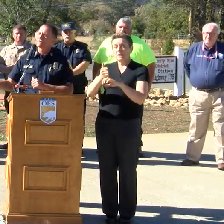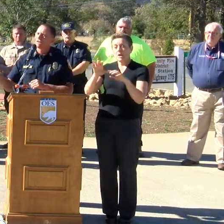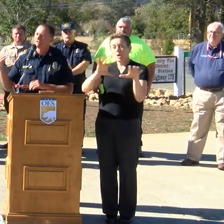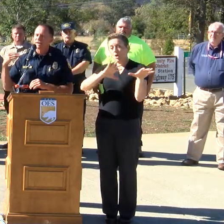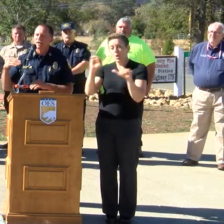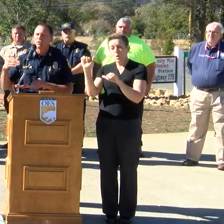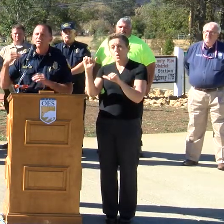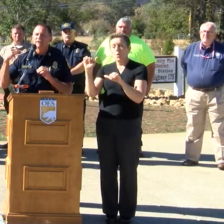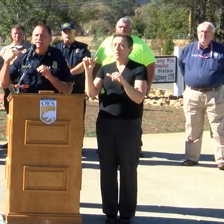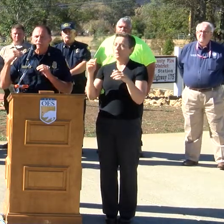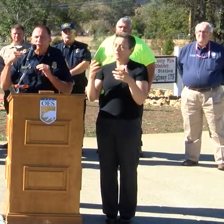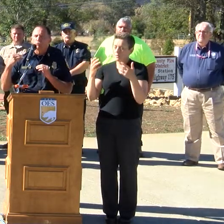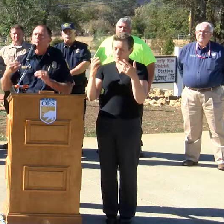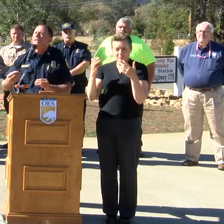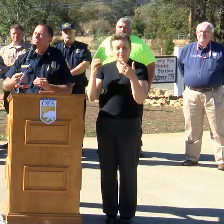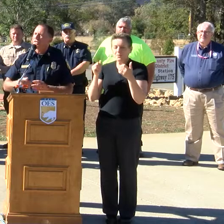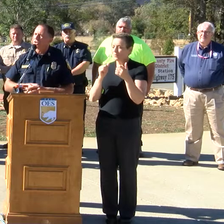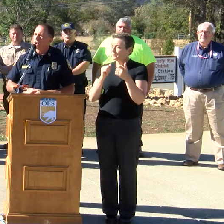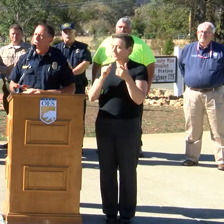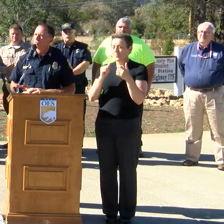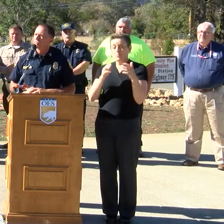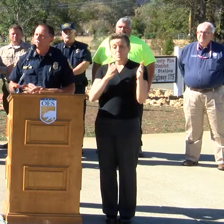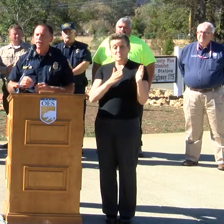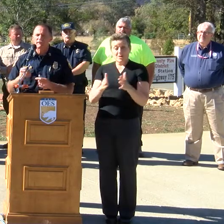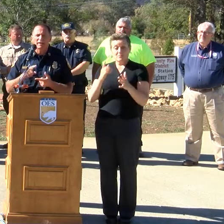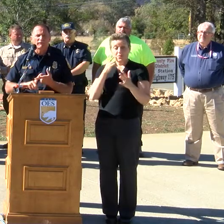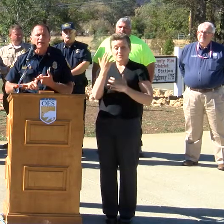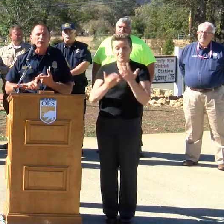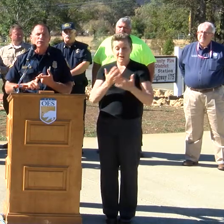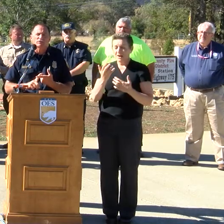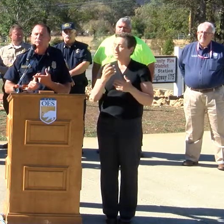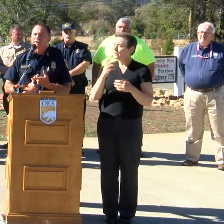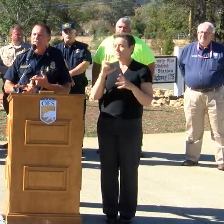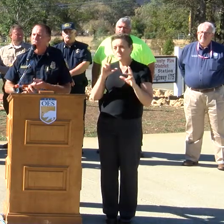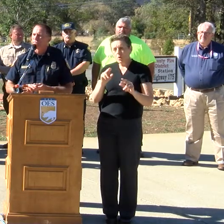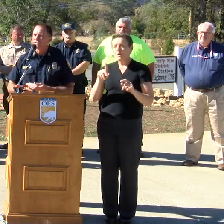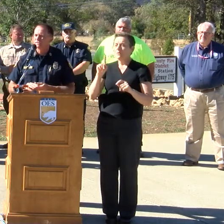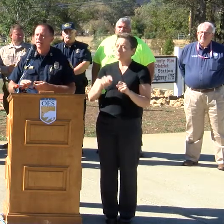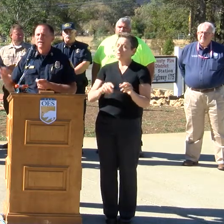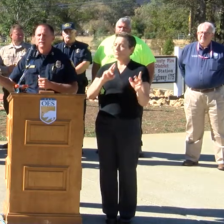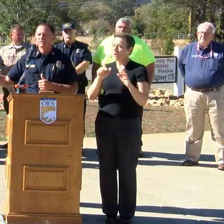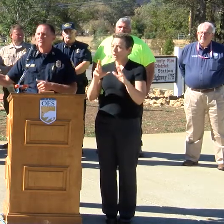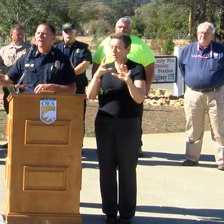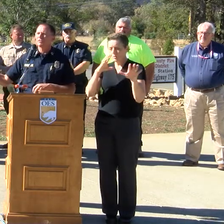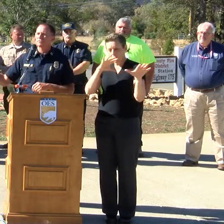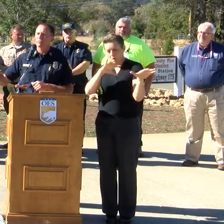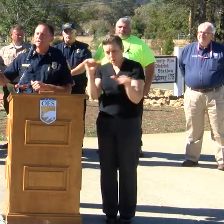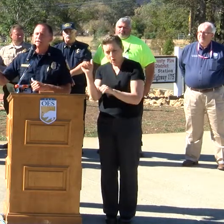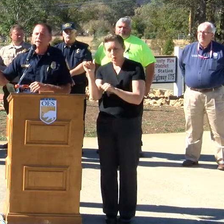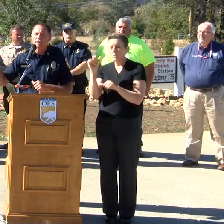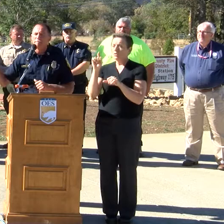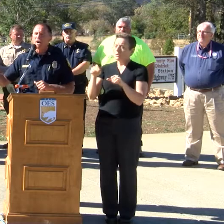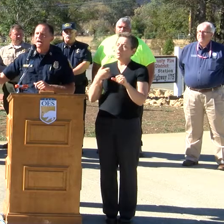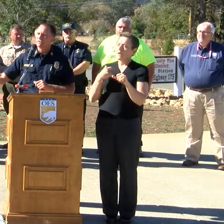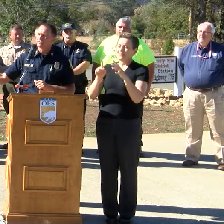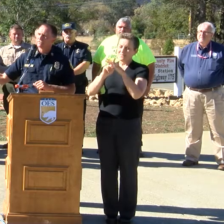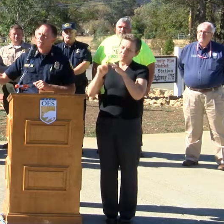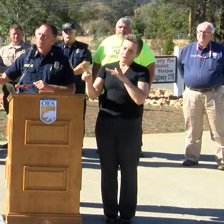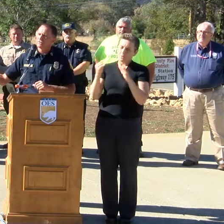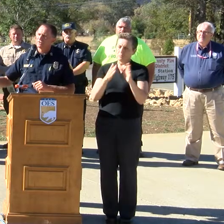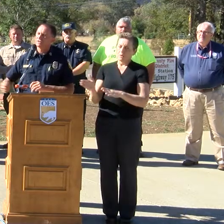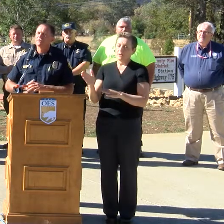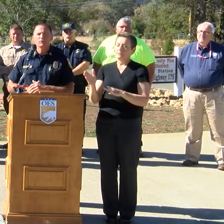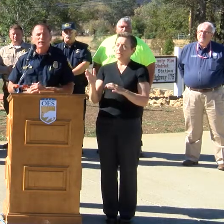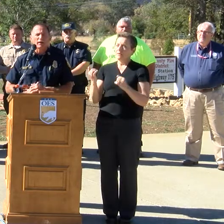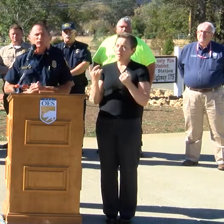for fire now. It's now being ready to go. People have to have evacuation plans in place. This fire spread miles